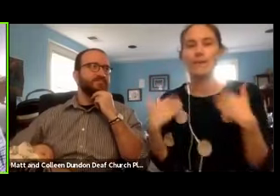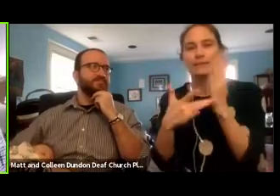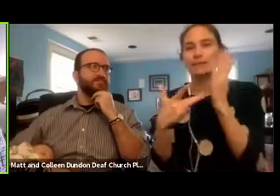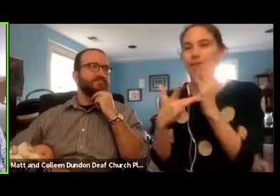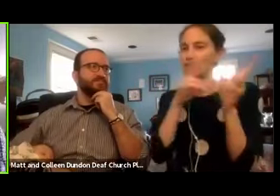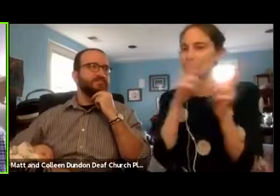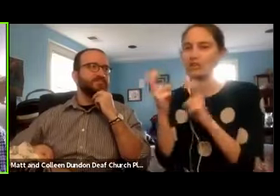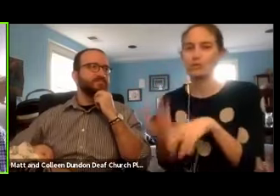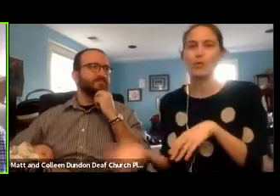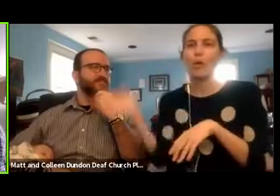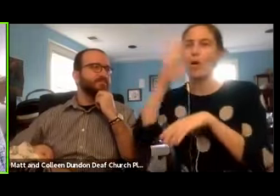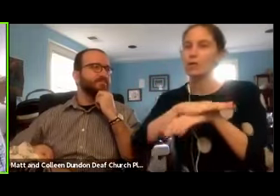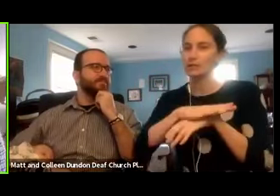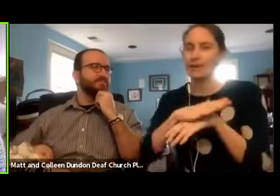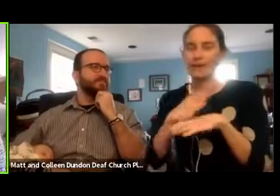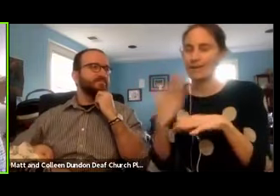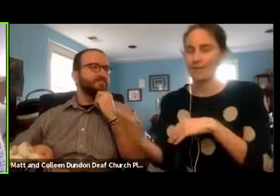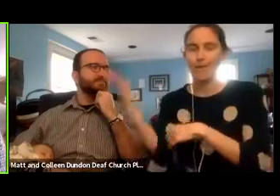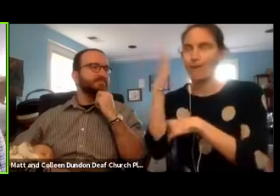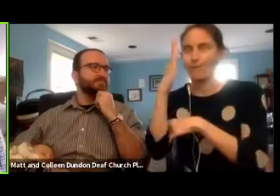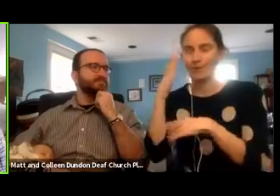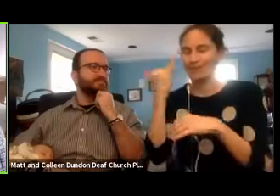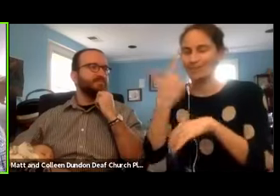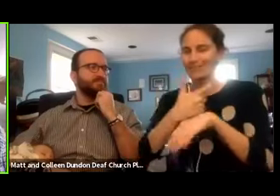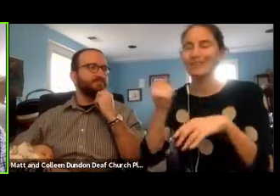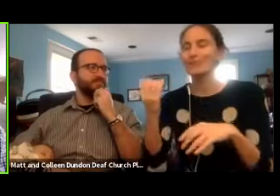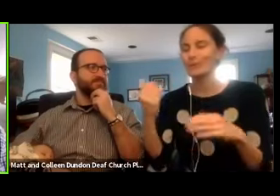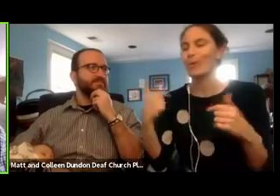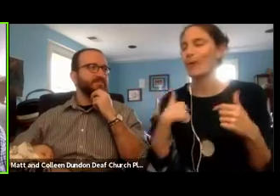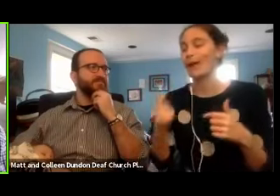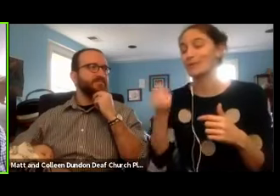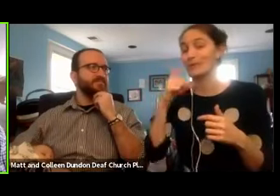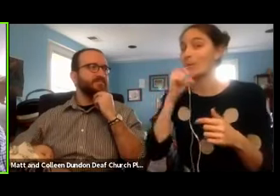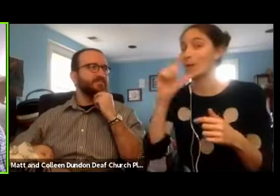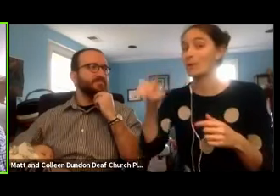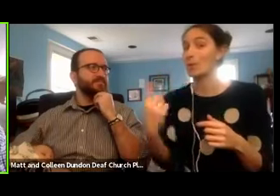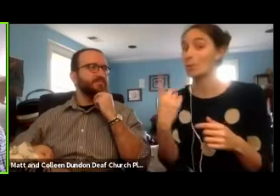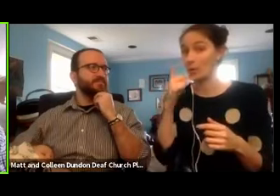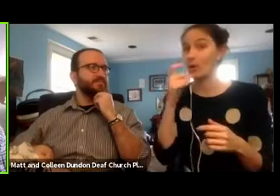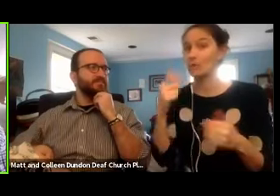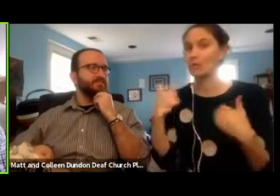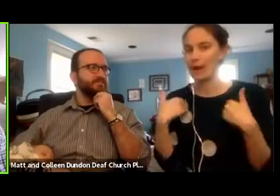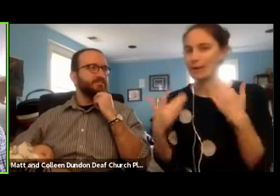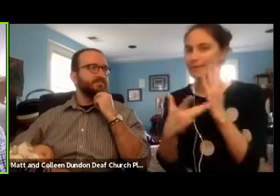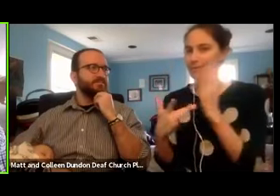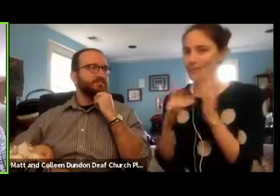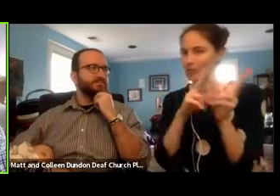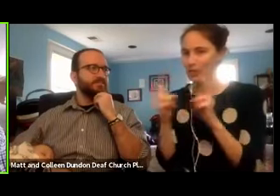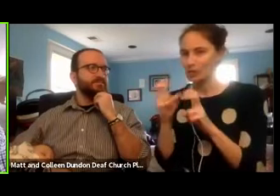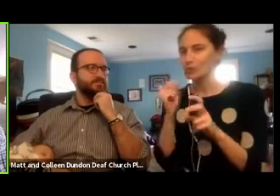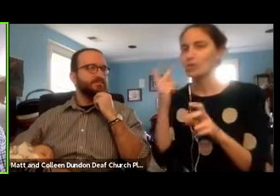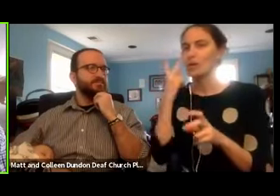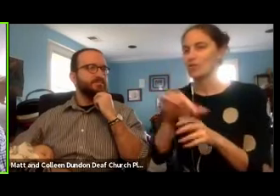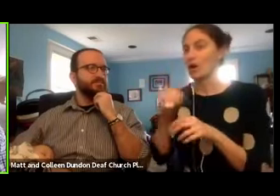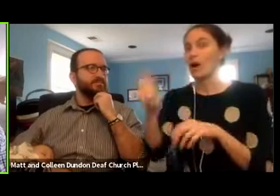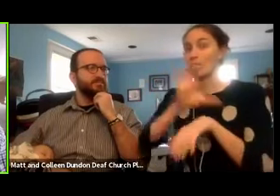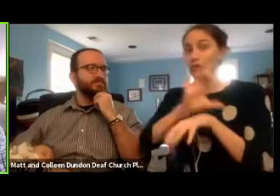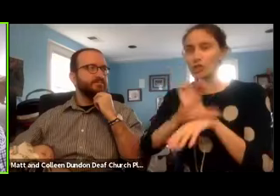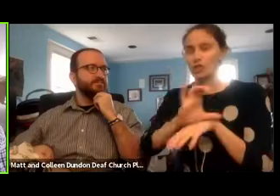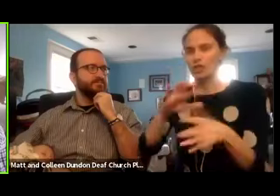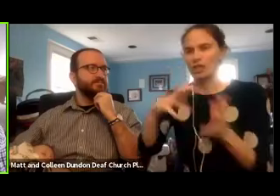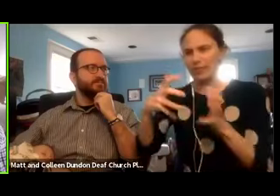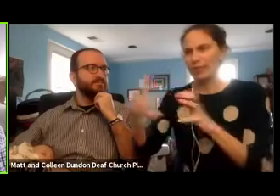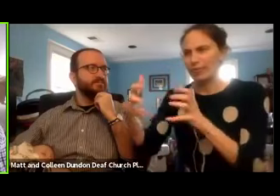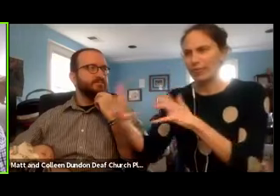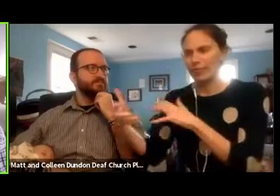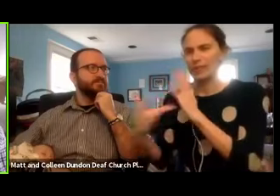issues all morning, and I understand I'm not the only one that did. I saw other churches that were having technical